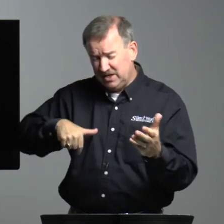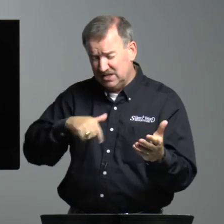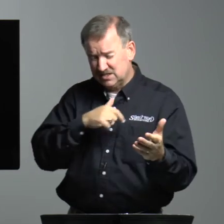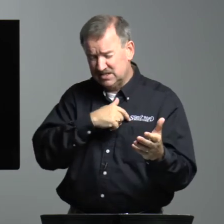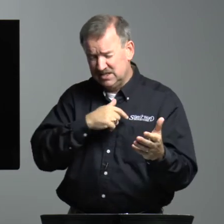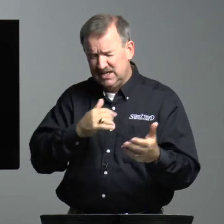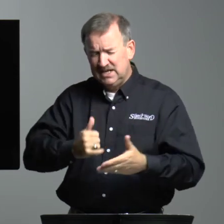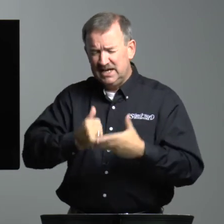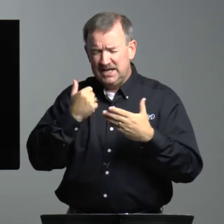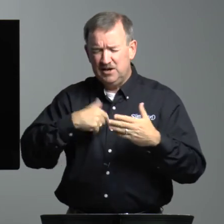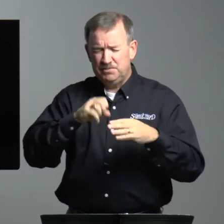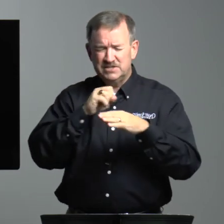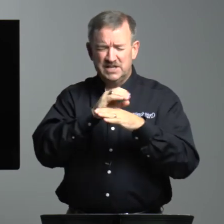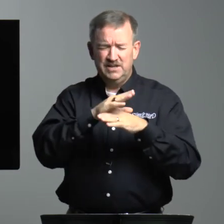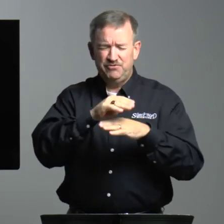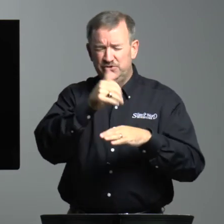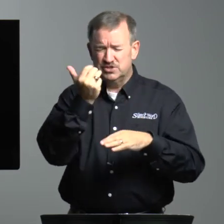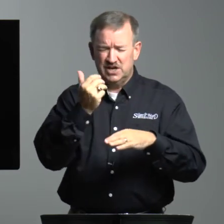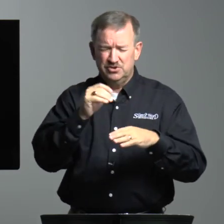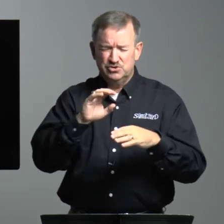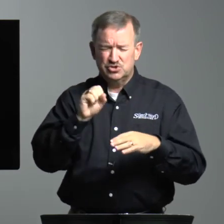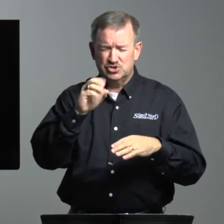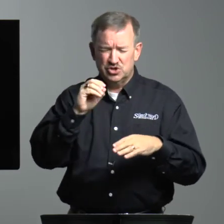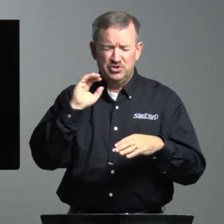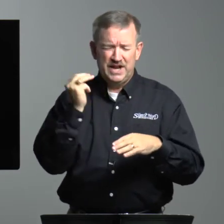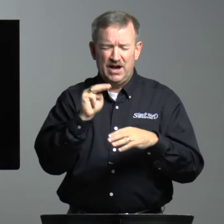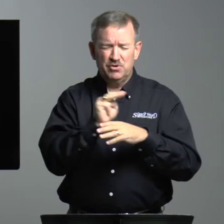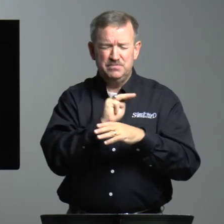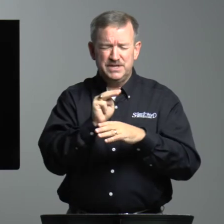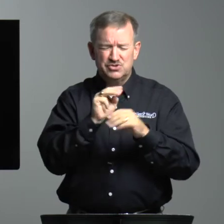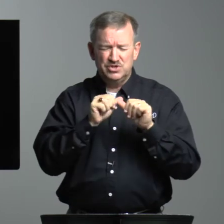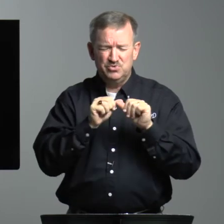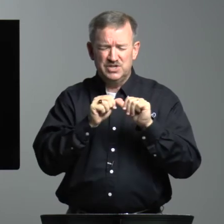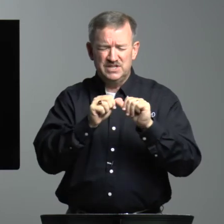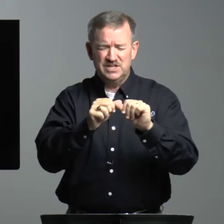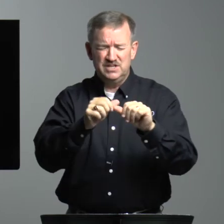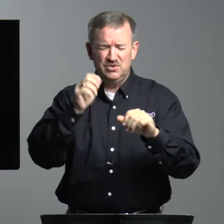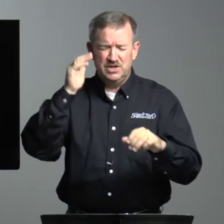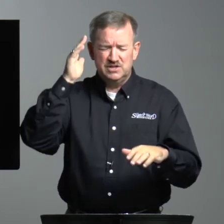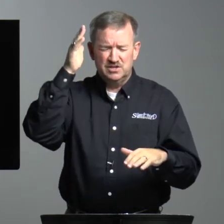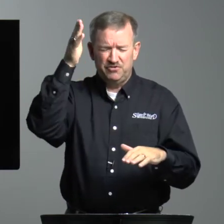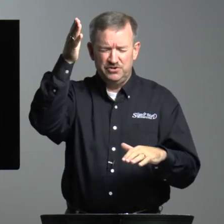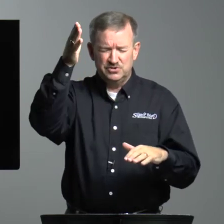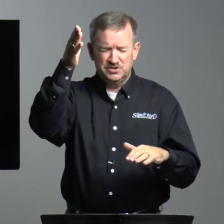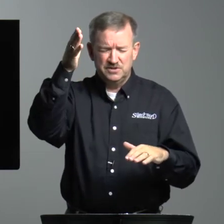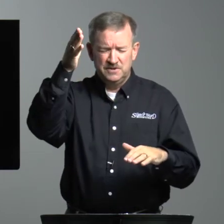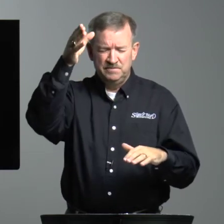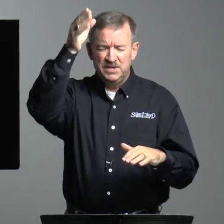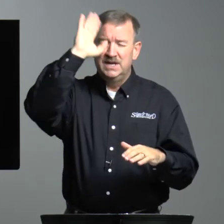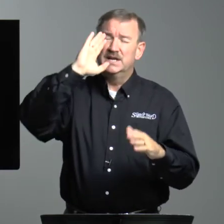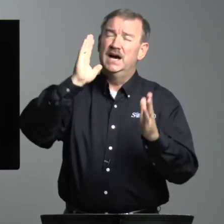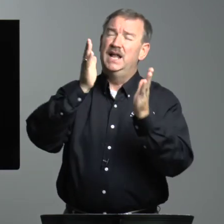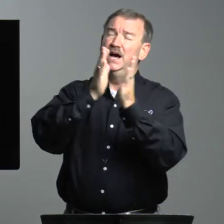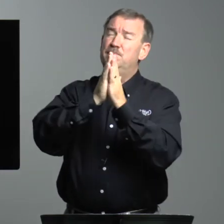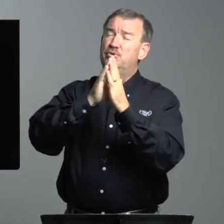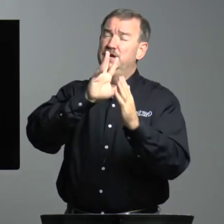us. And help us to influence others so that our ministry will continue into the future. God, I'm praying